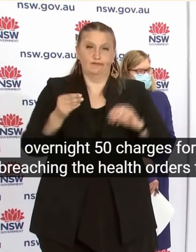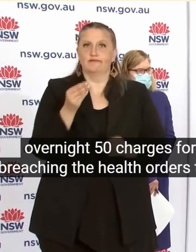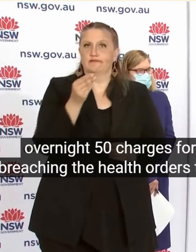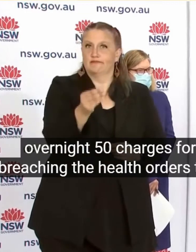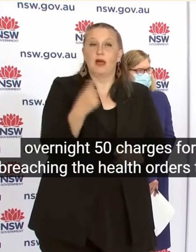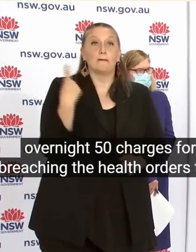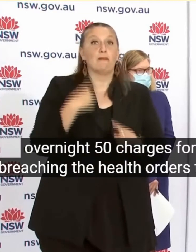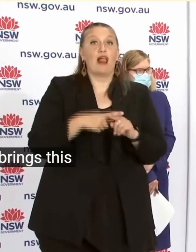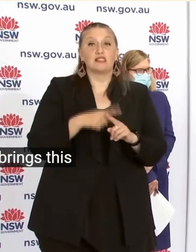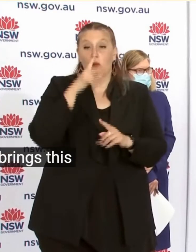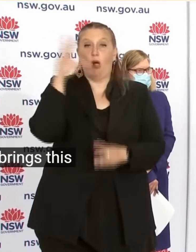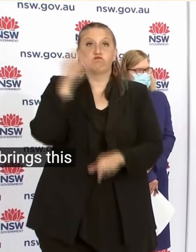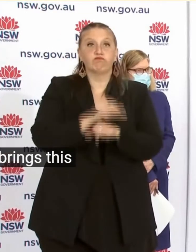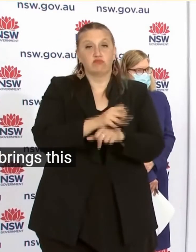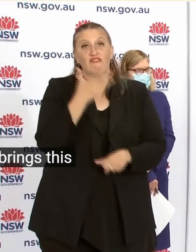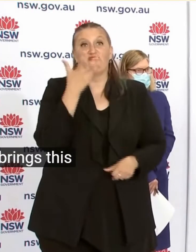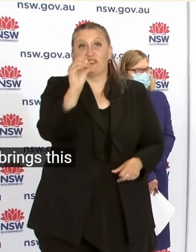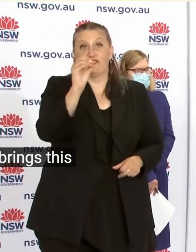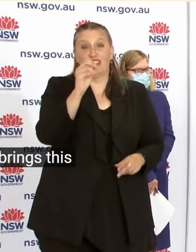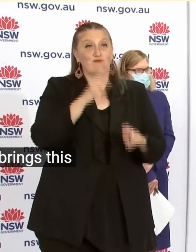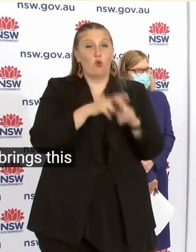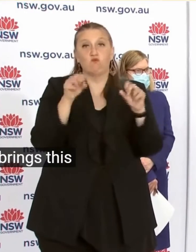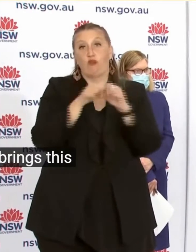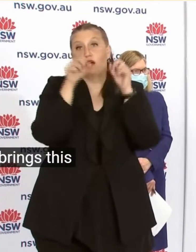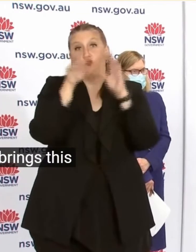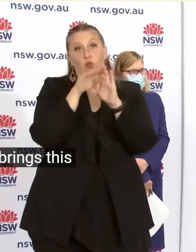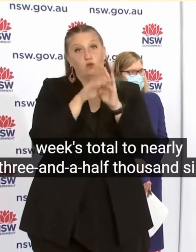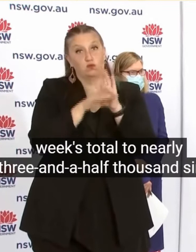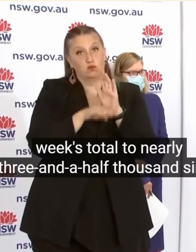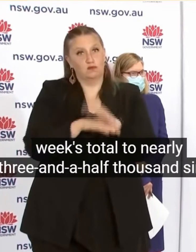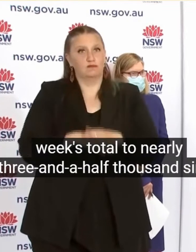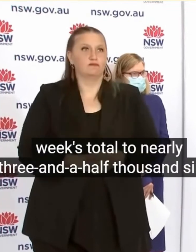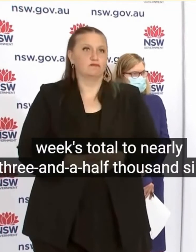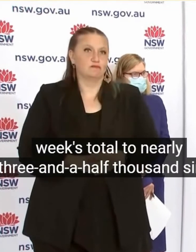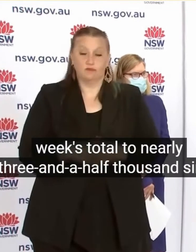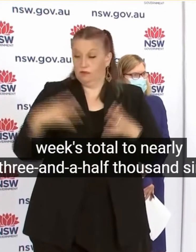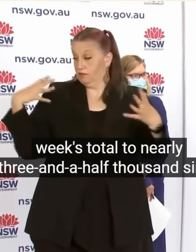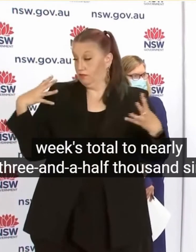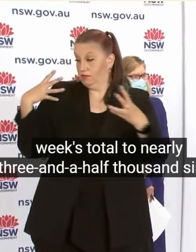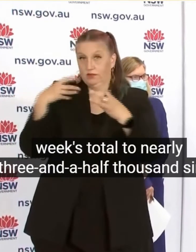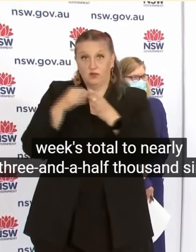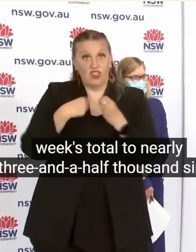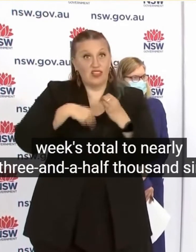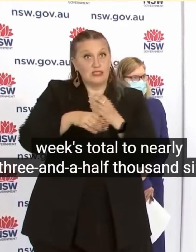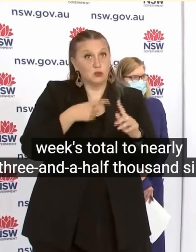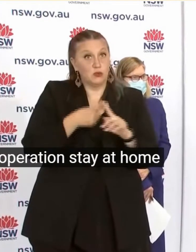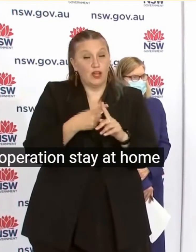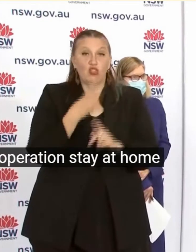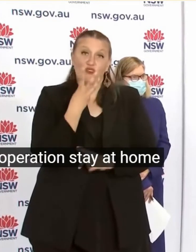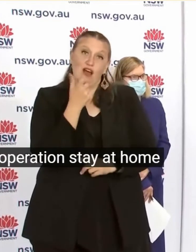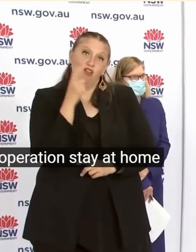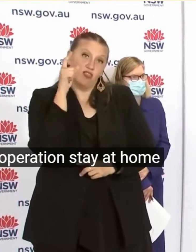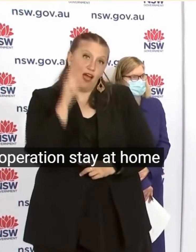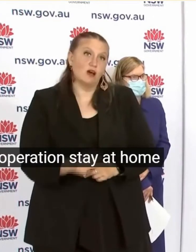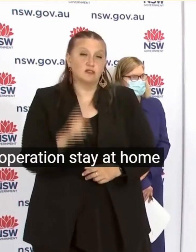orders That brings This week's total To nearly 3,500 Since Operation Stay at Home Comm